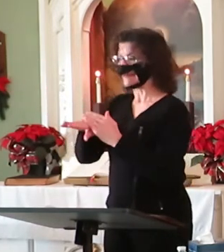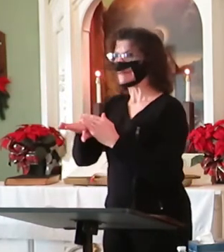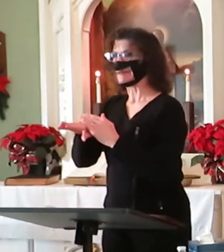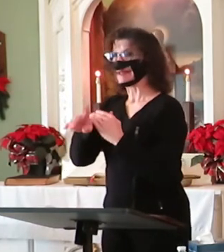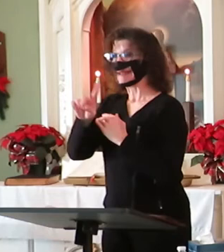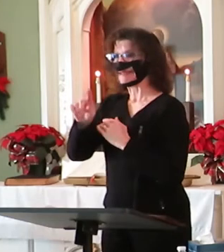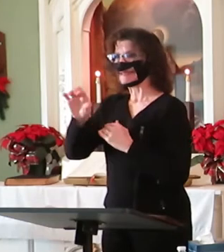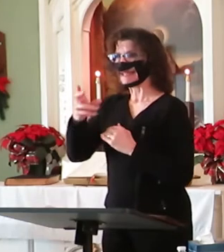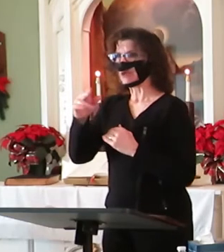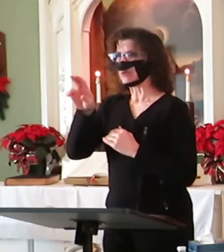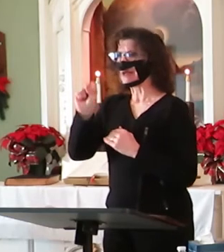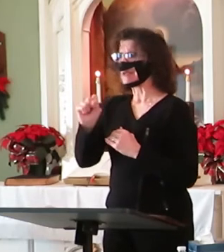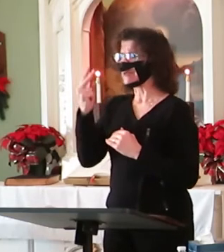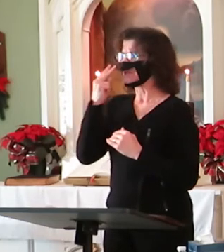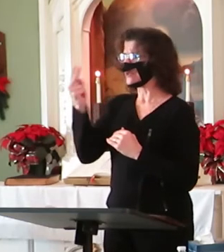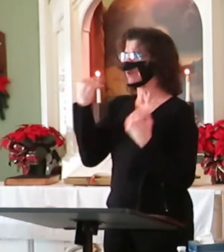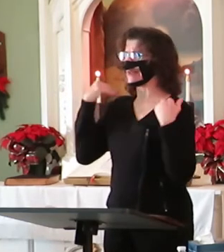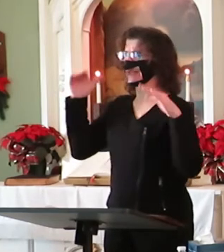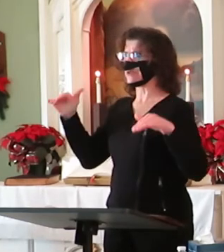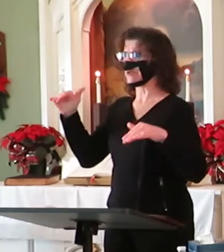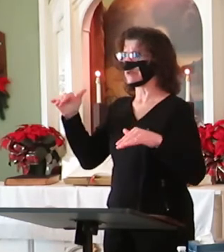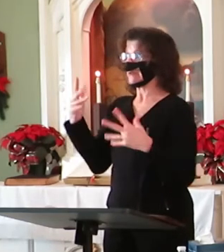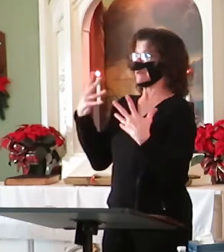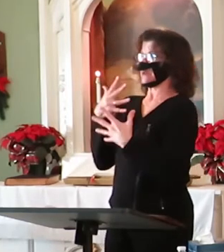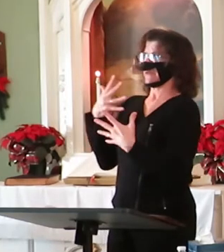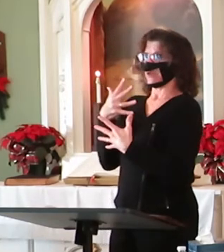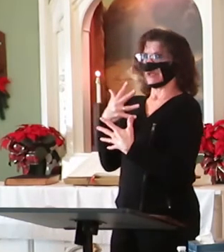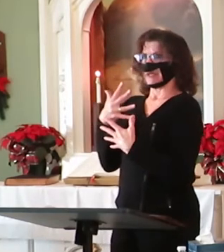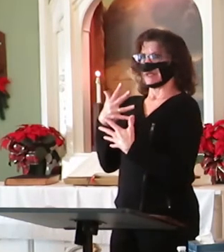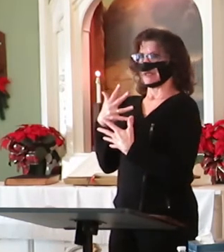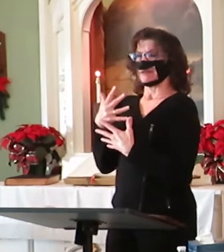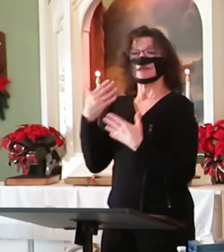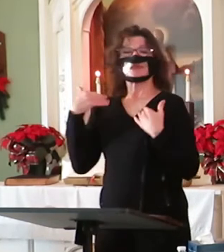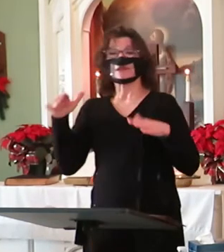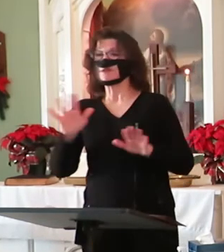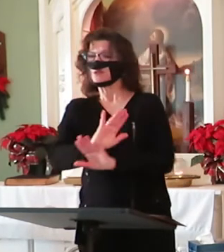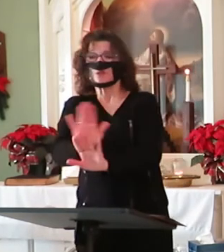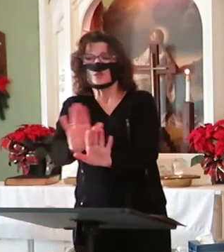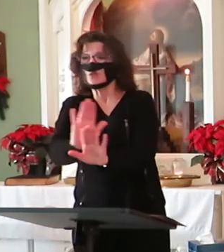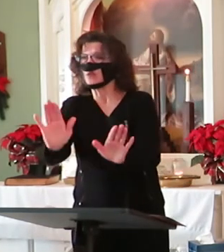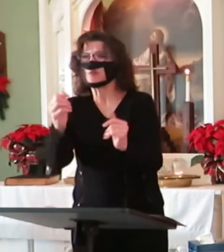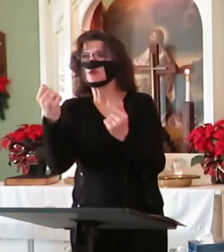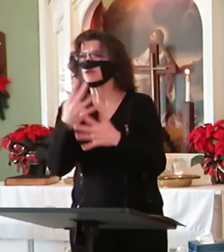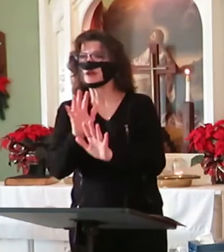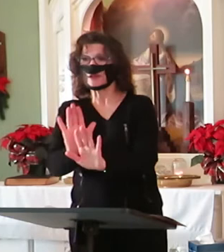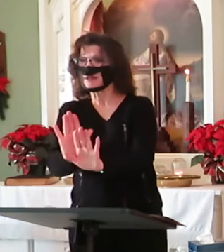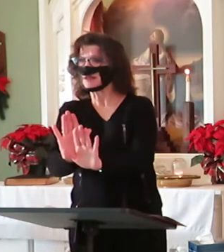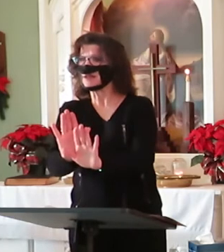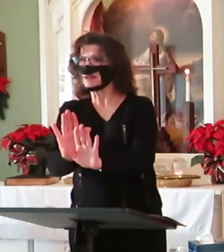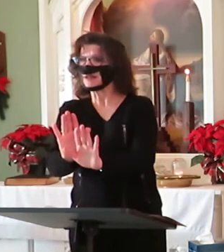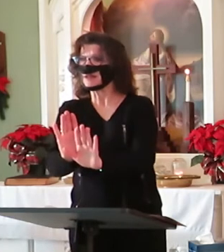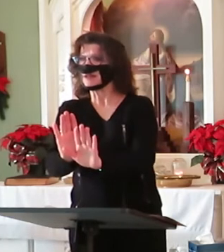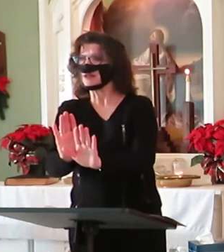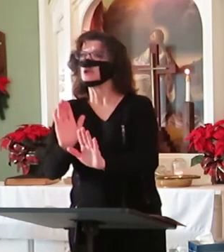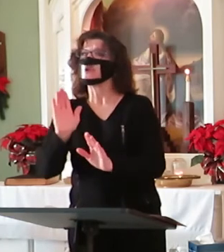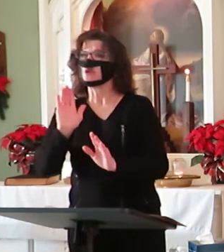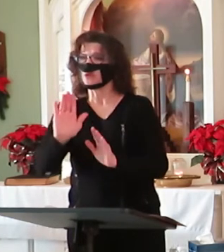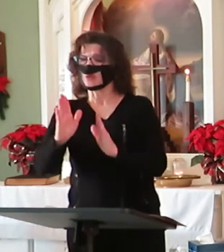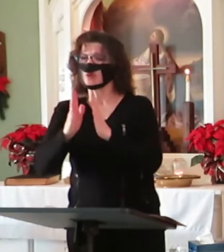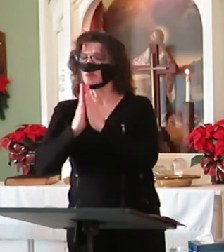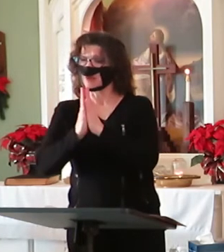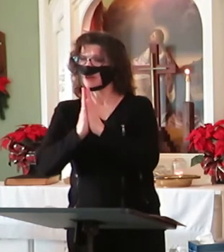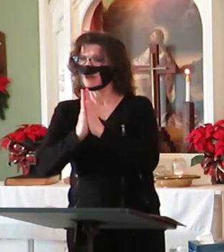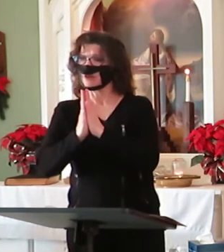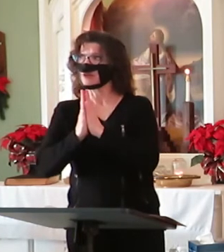him and was filled with fear. But the angel said, Do not be afraid, Zacharias, for your prayer is